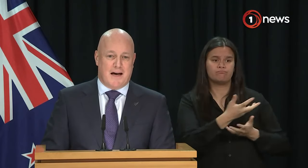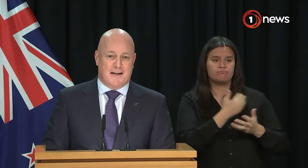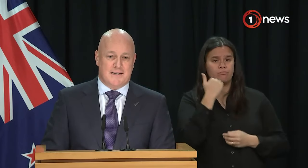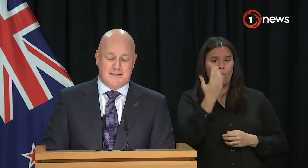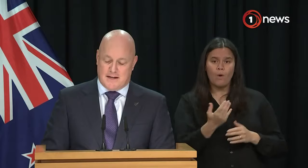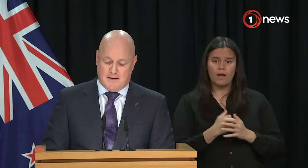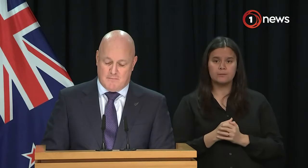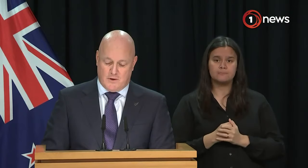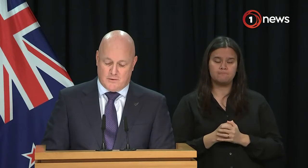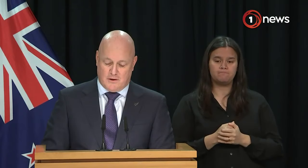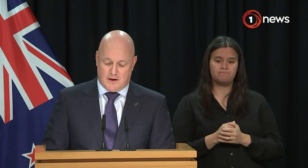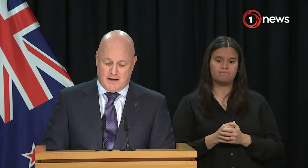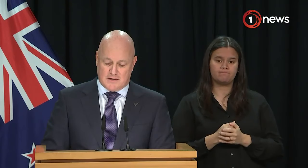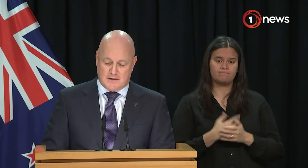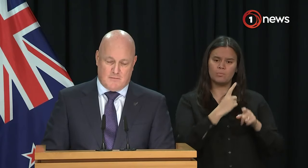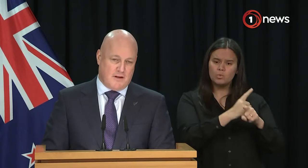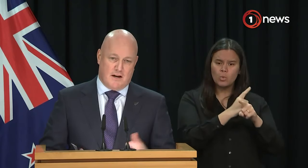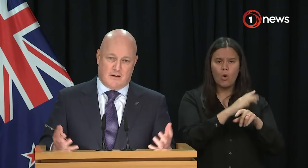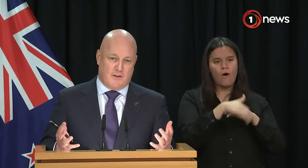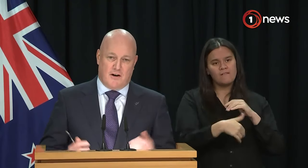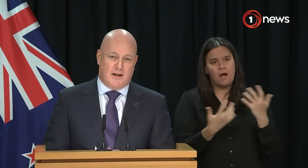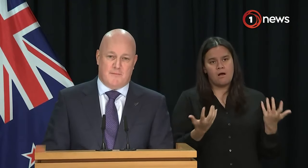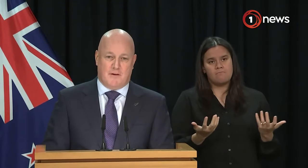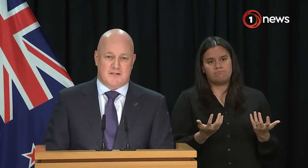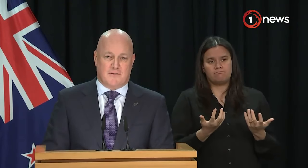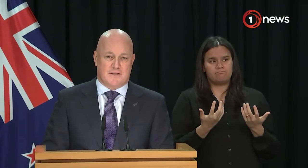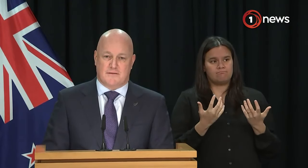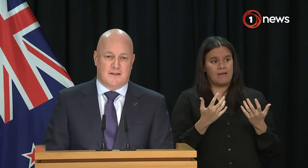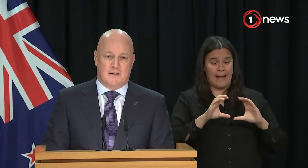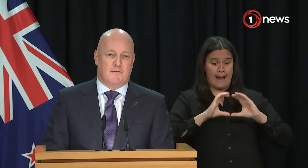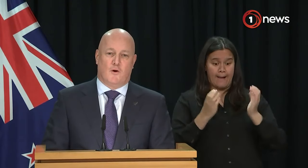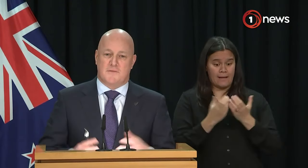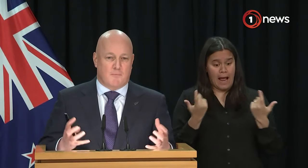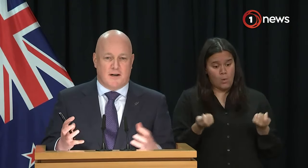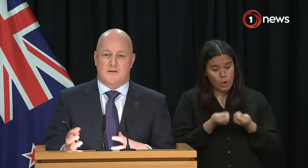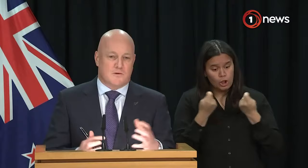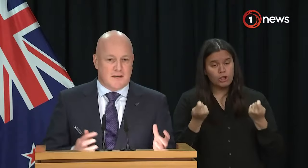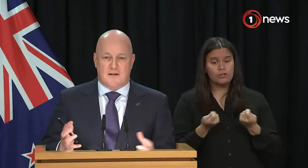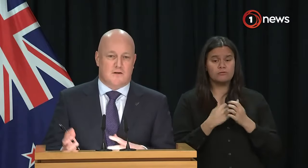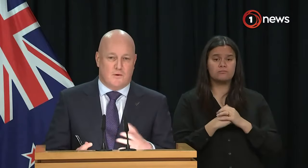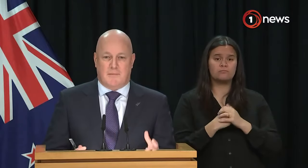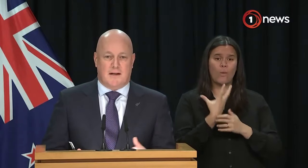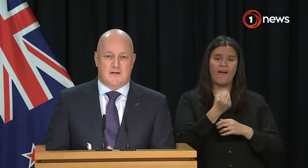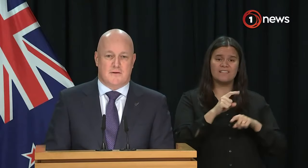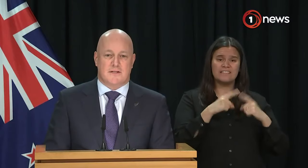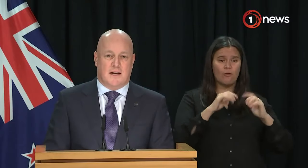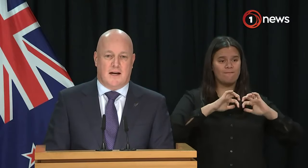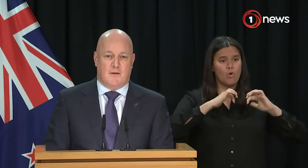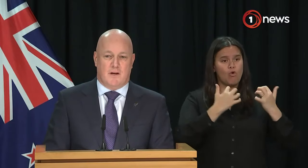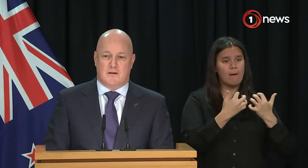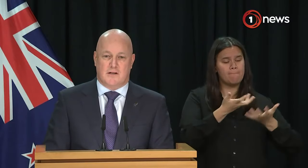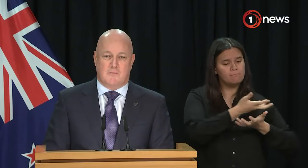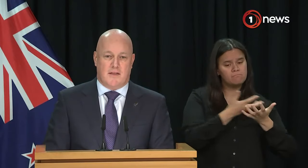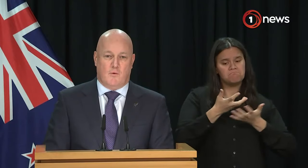two other party leaders. We talk a lot about within our own cabinet. We have a series of forums that bring us all together to talk about issues,